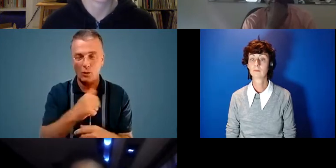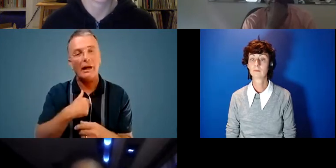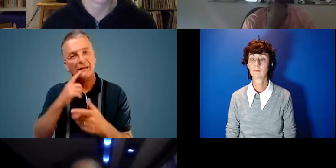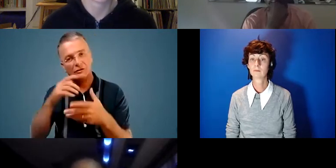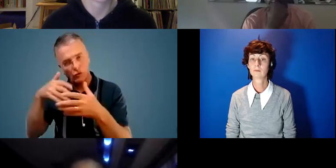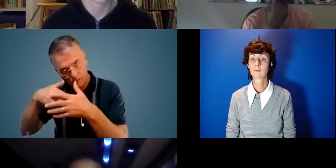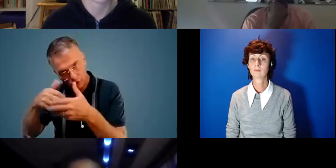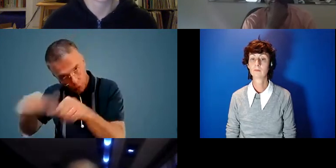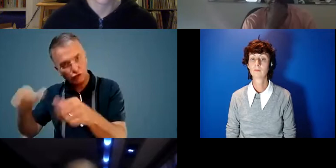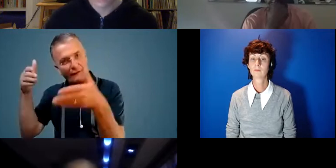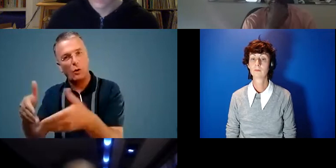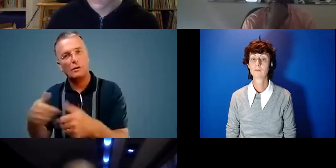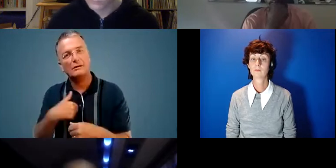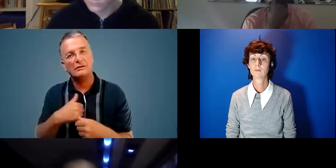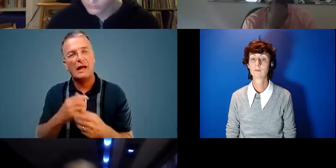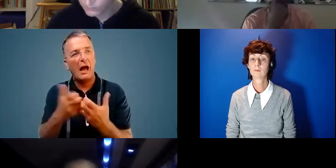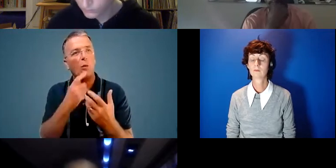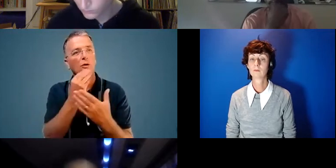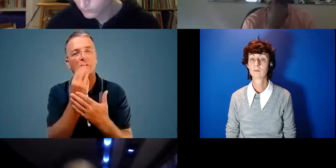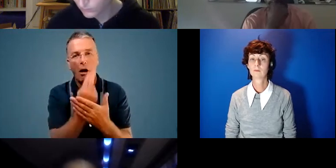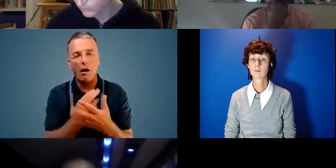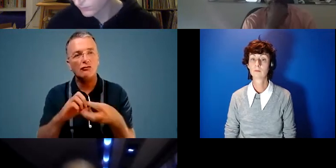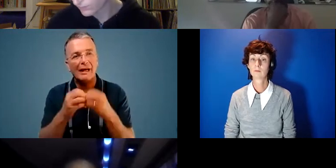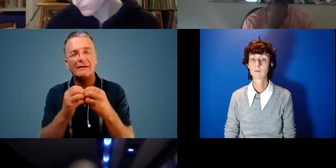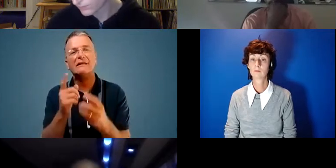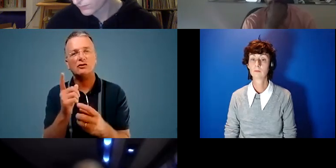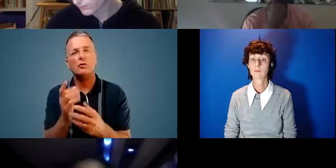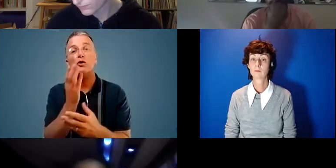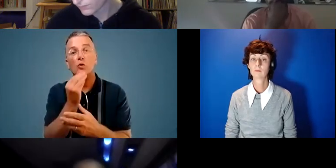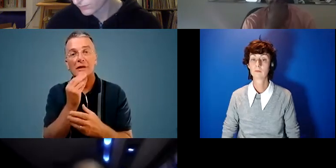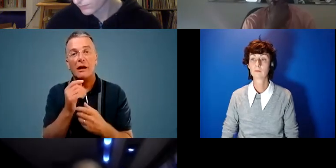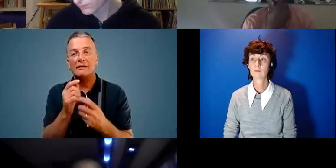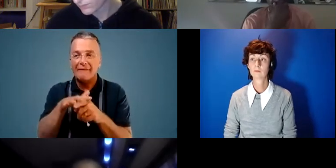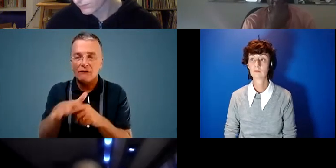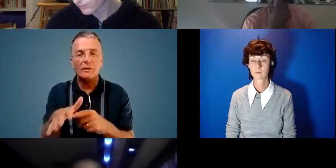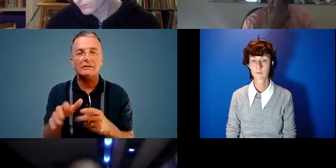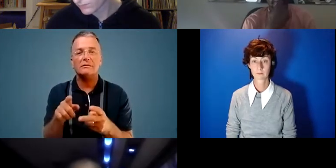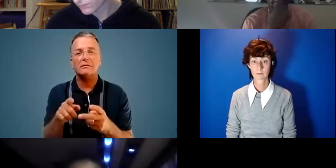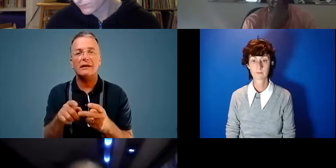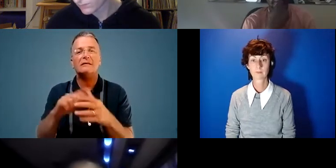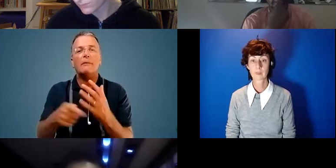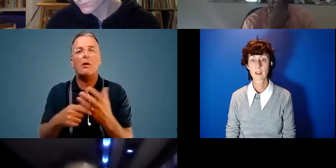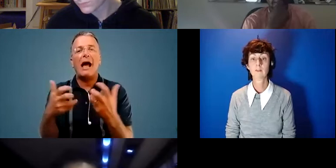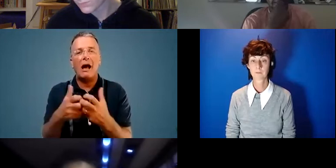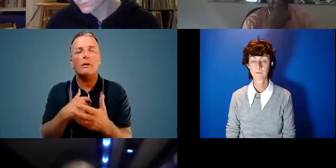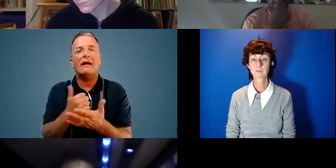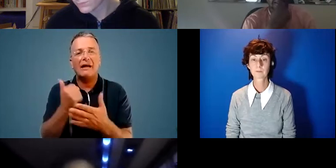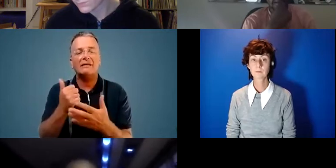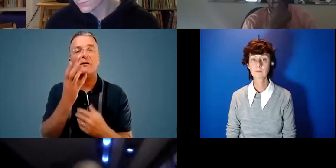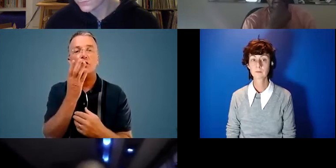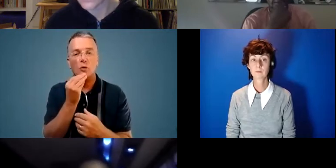we use art and creativity to effectively utilise influence, or it's about how we effectively utilise